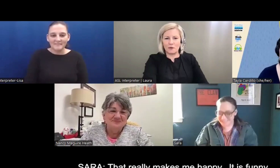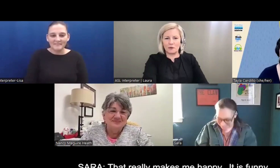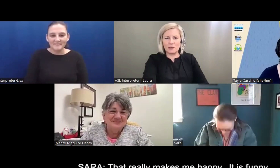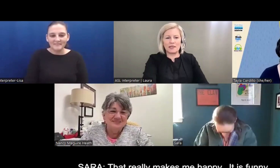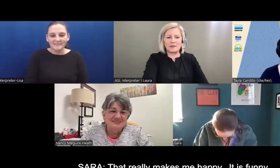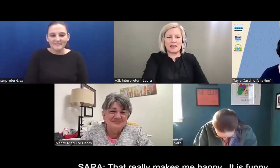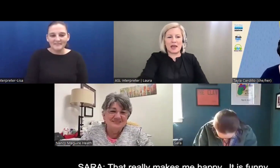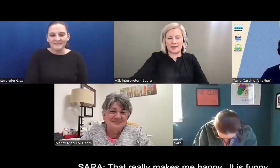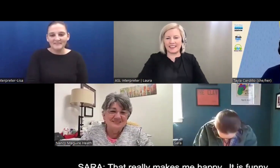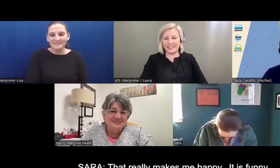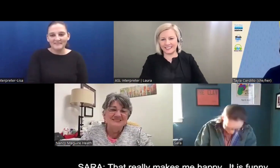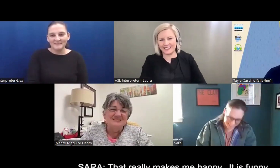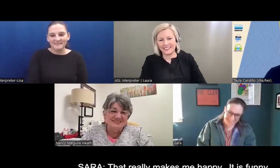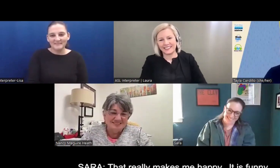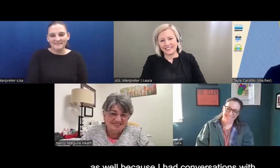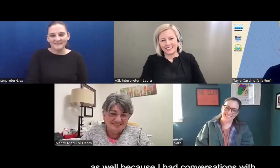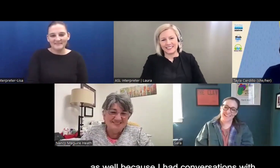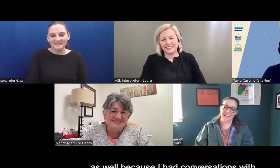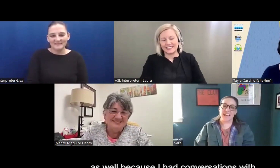That really makes me happy.